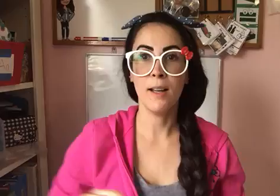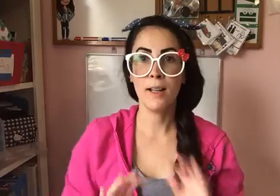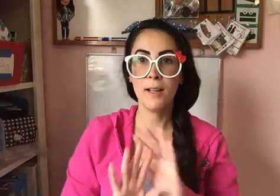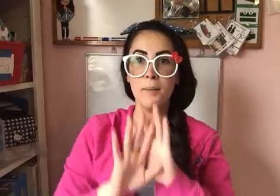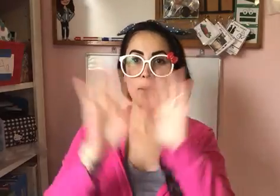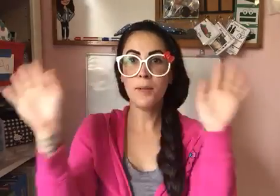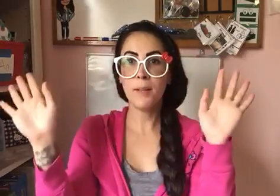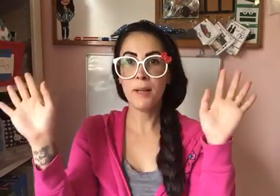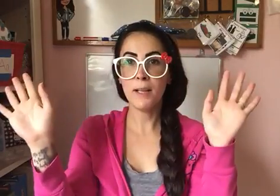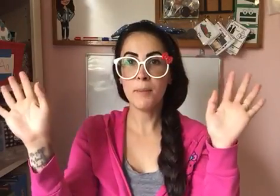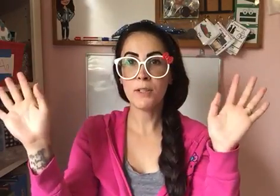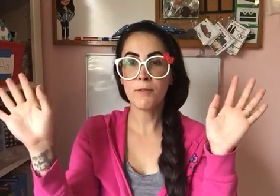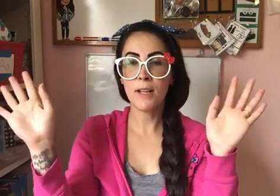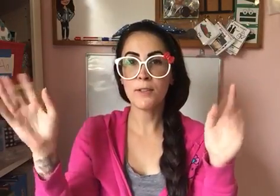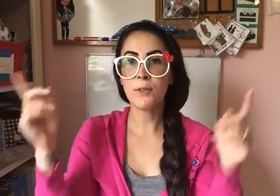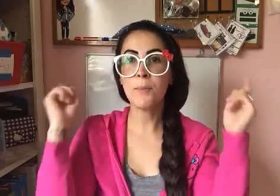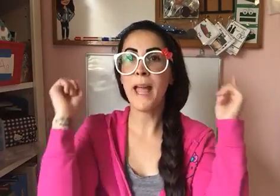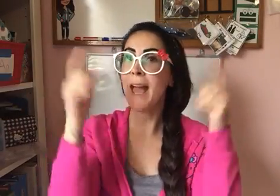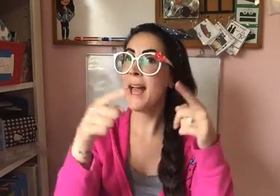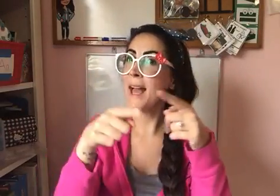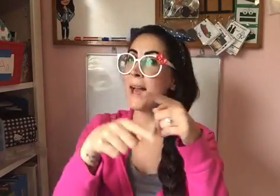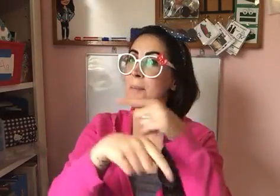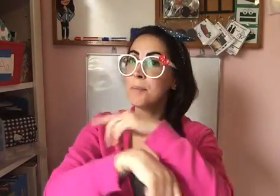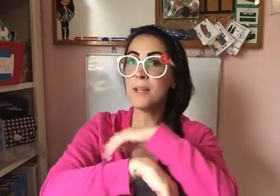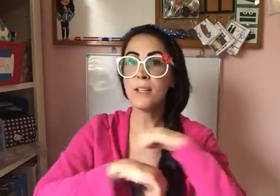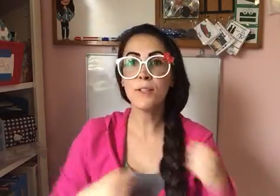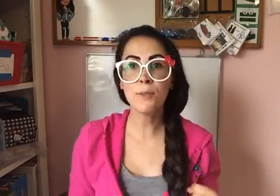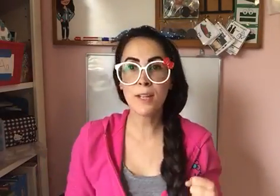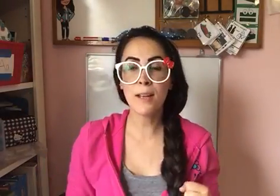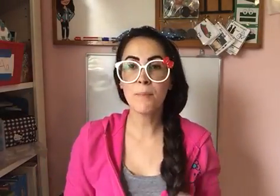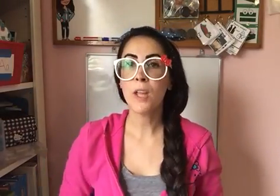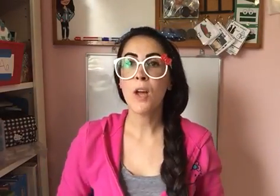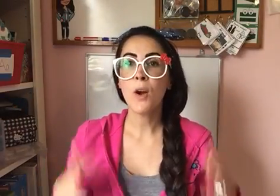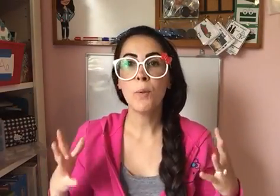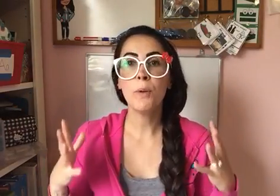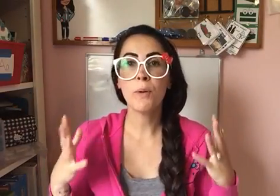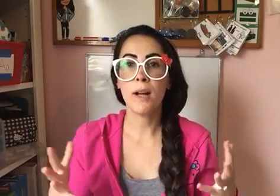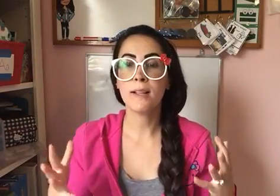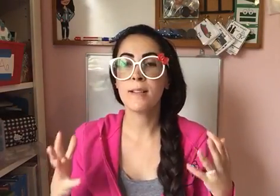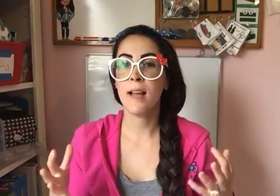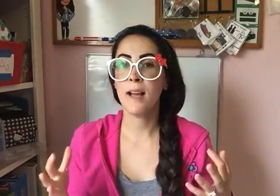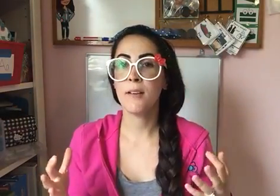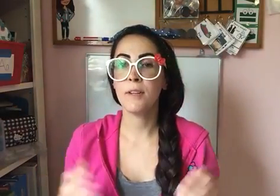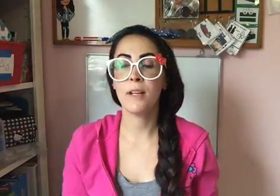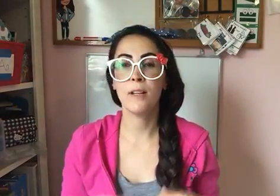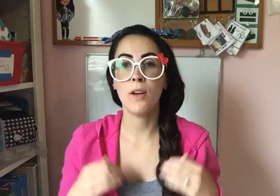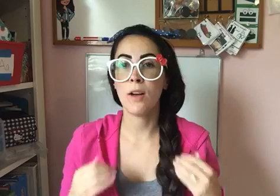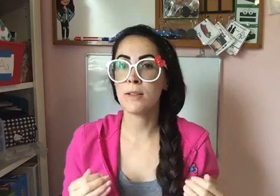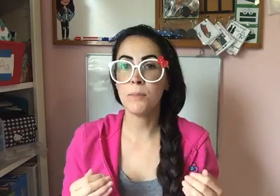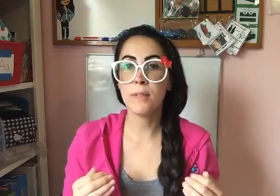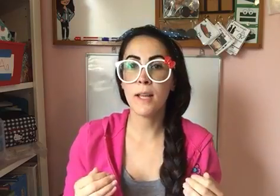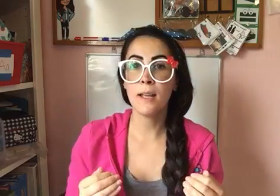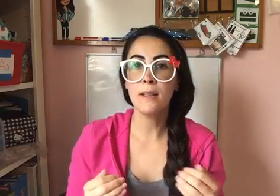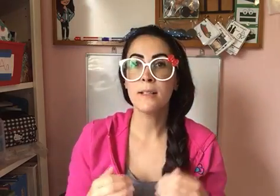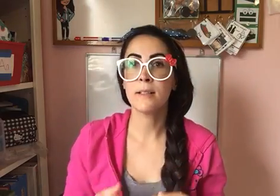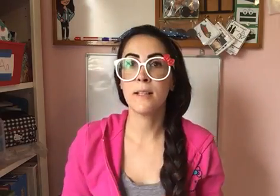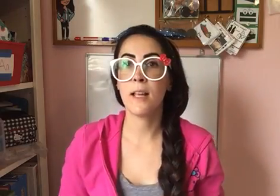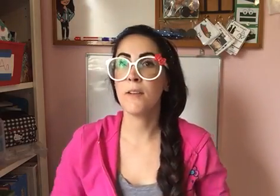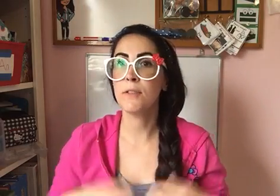Good morning, Monkey Mischief Classroom. Happy Tuesday. Hope you guys have an awesome day today of